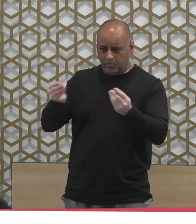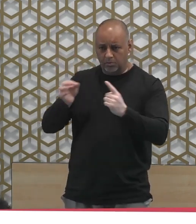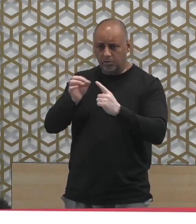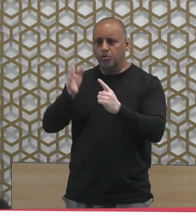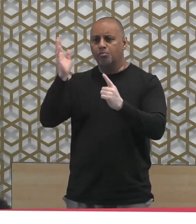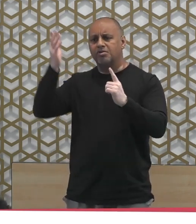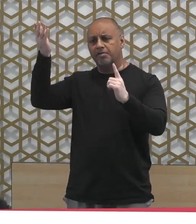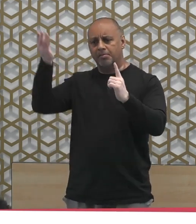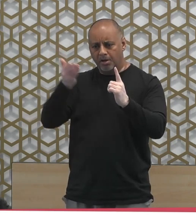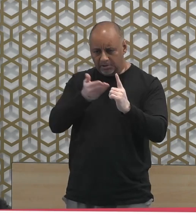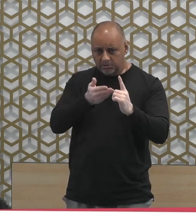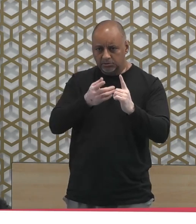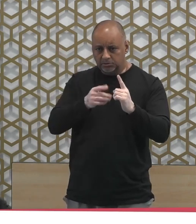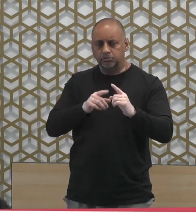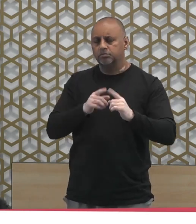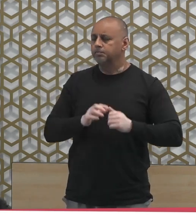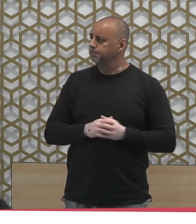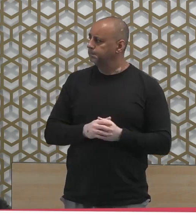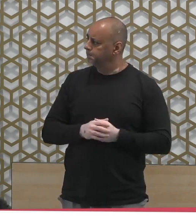sallallahu alayhi wa alayhi wa sallam.